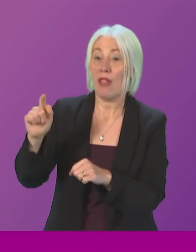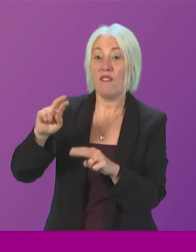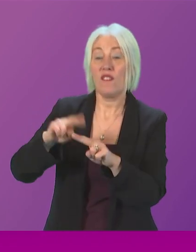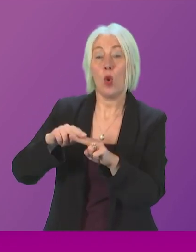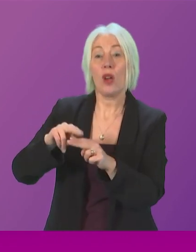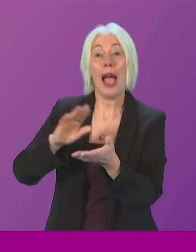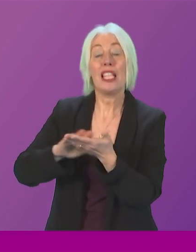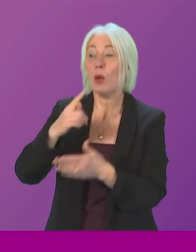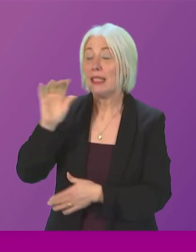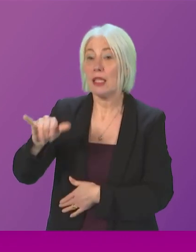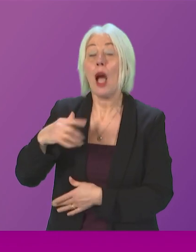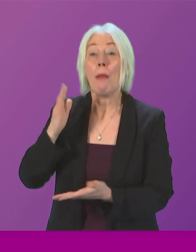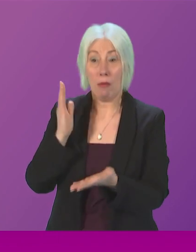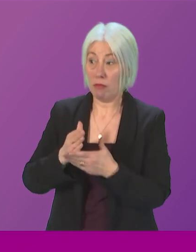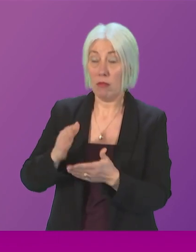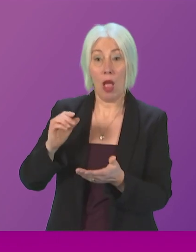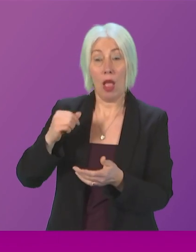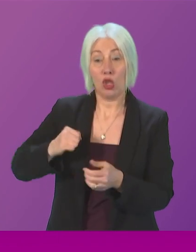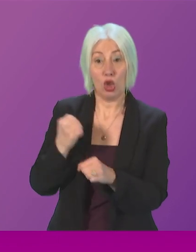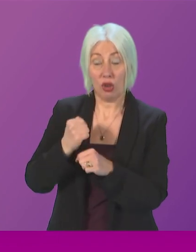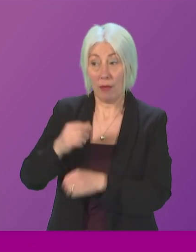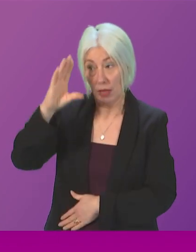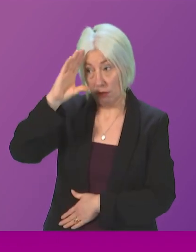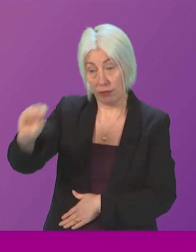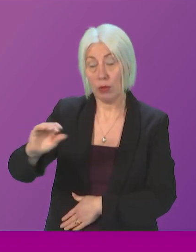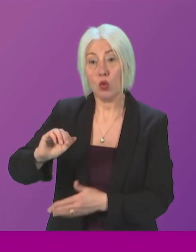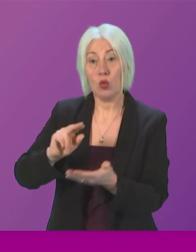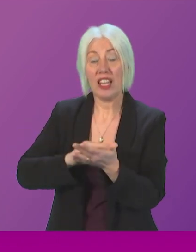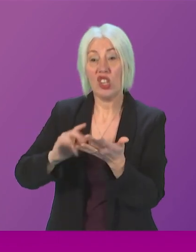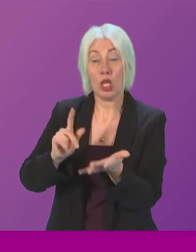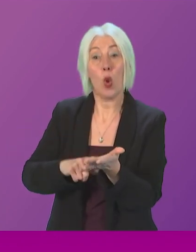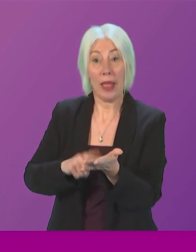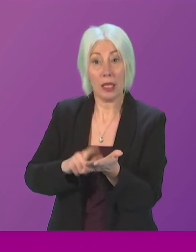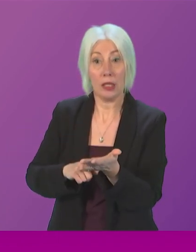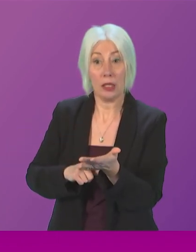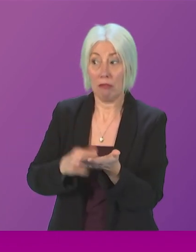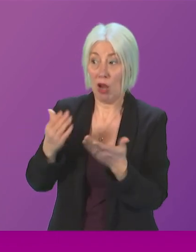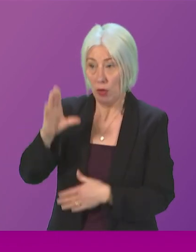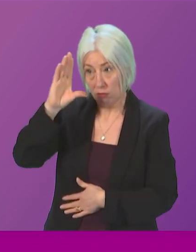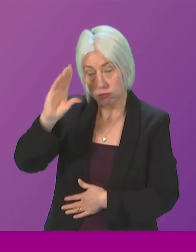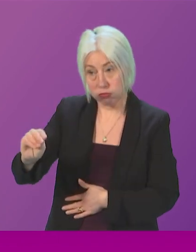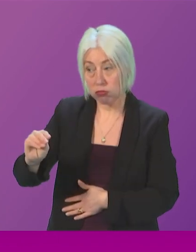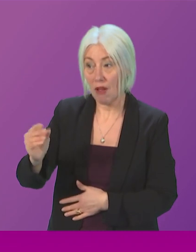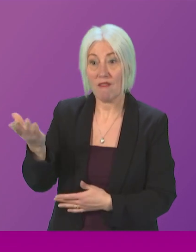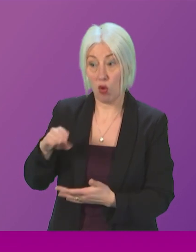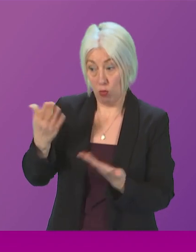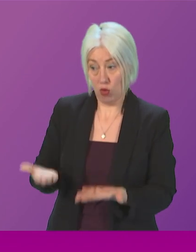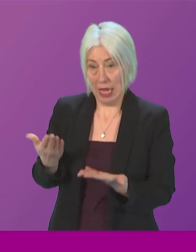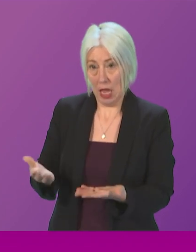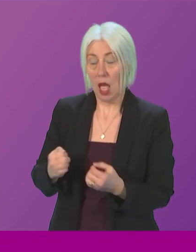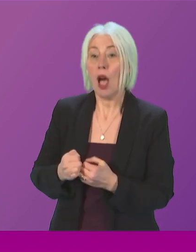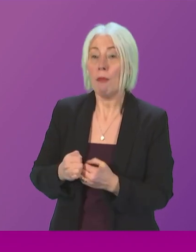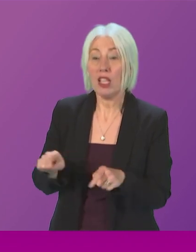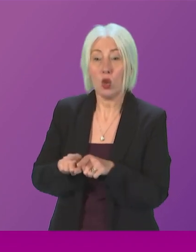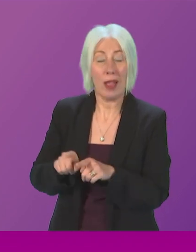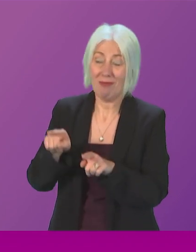I more than happy that the Government make representations to NHS Lothian on the back of what has been said in the Chamber today but ultimately of